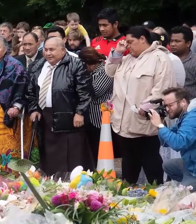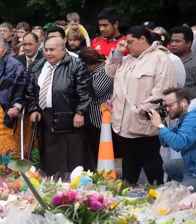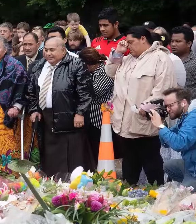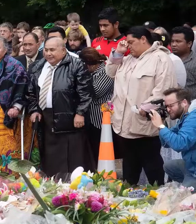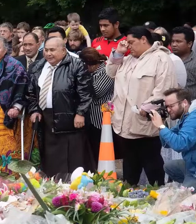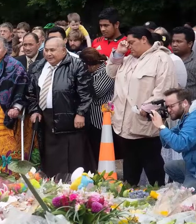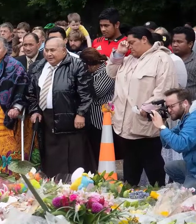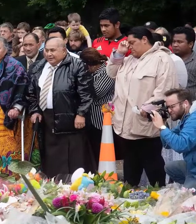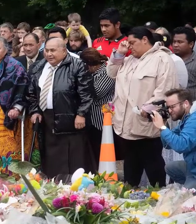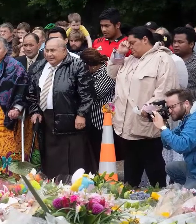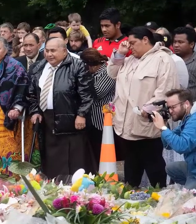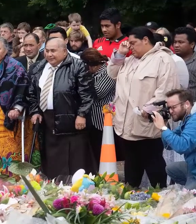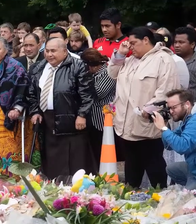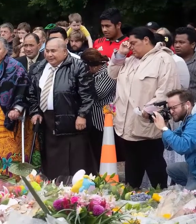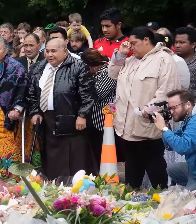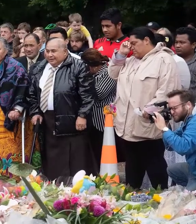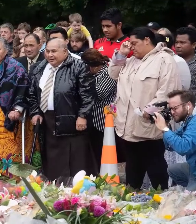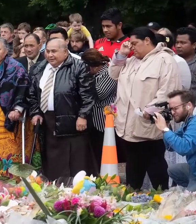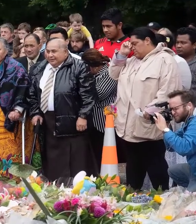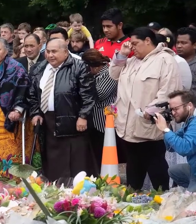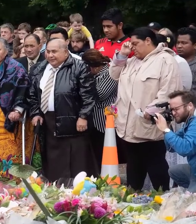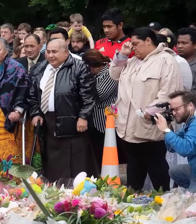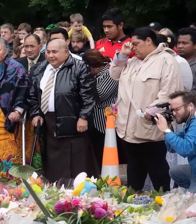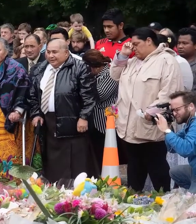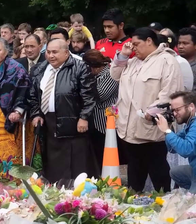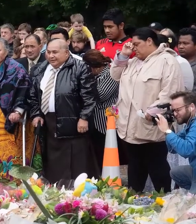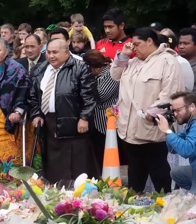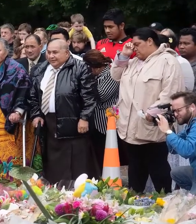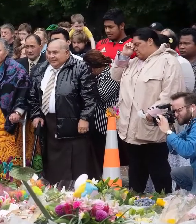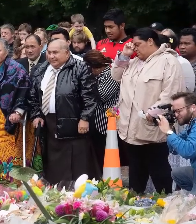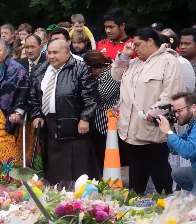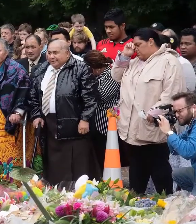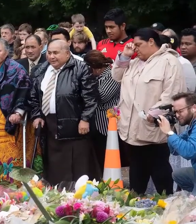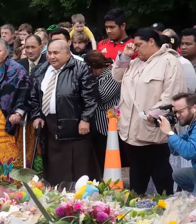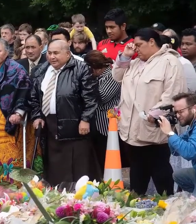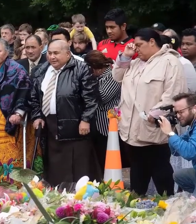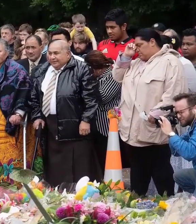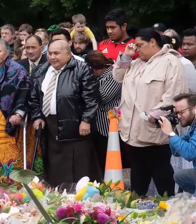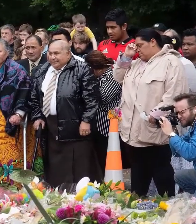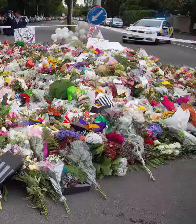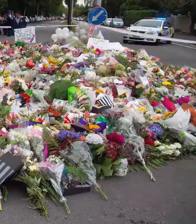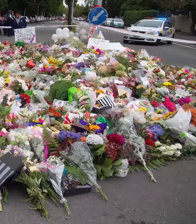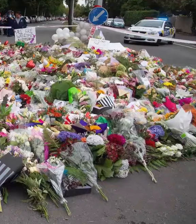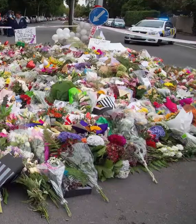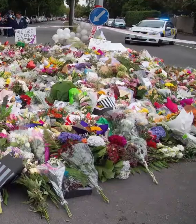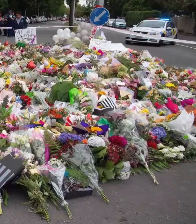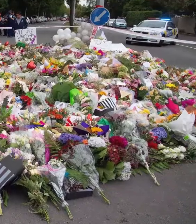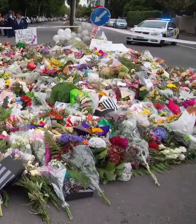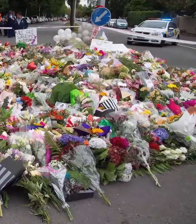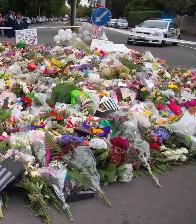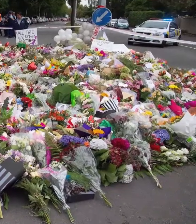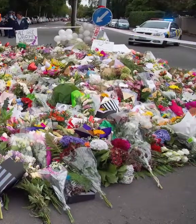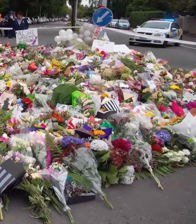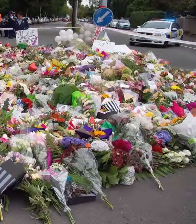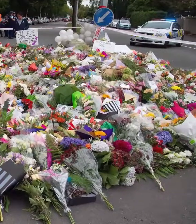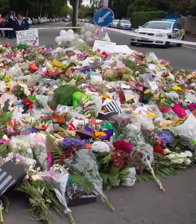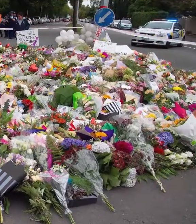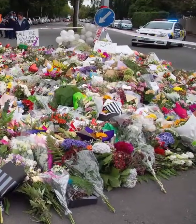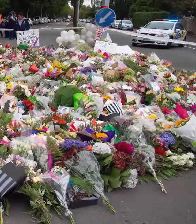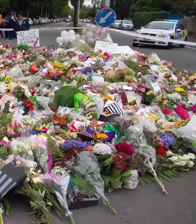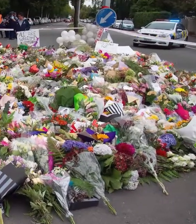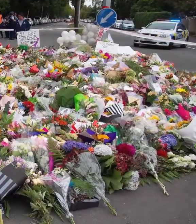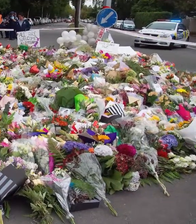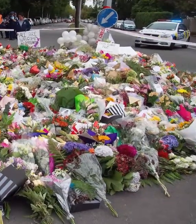nine minutes before the attack took place. It did not include a location. It did not